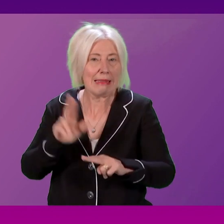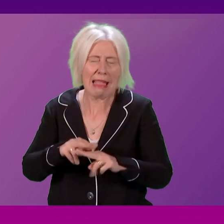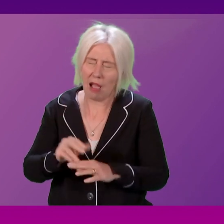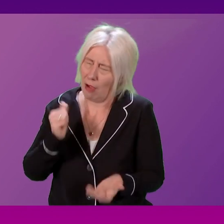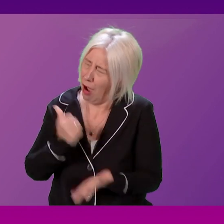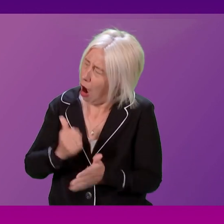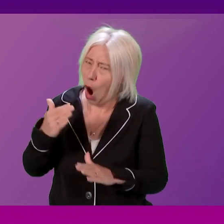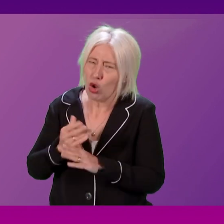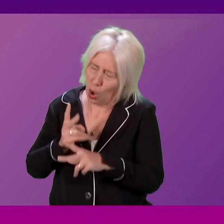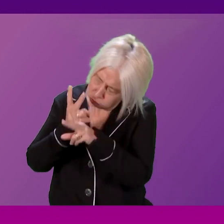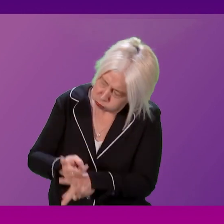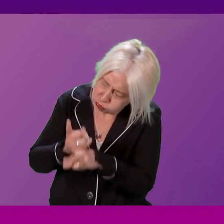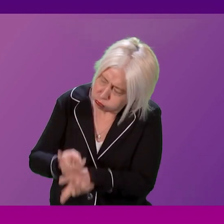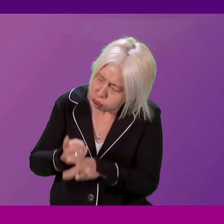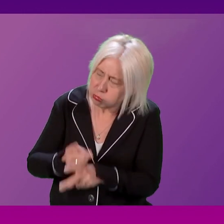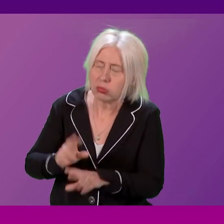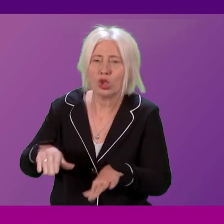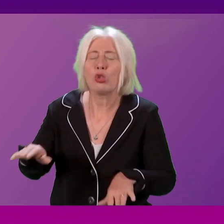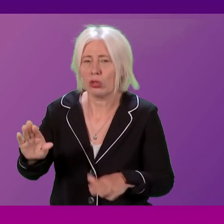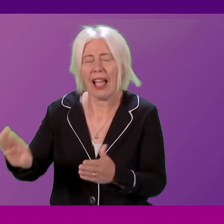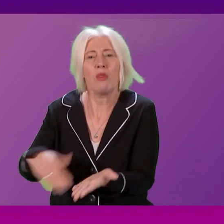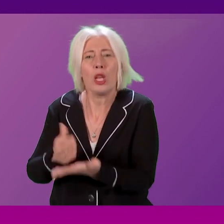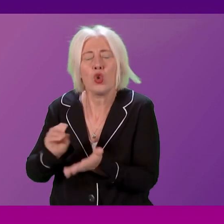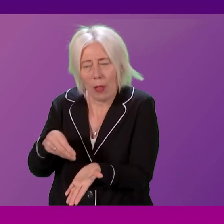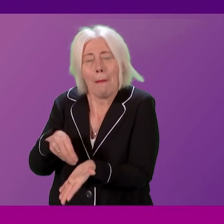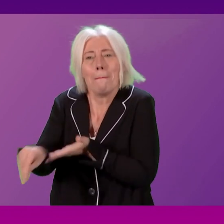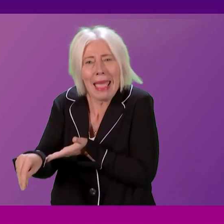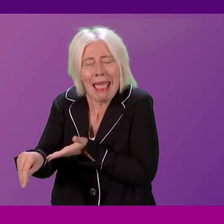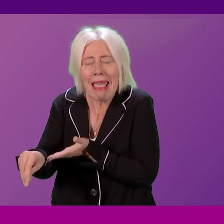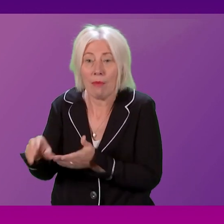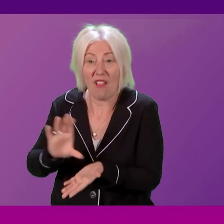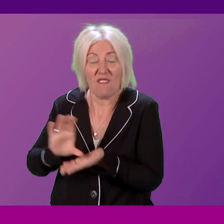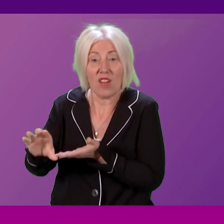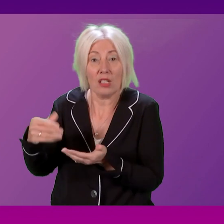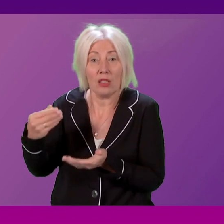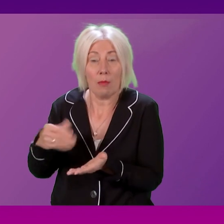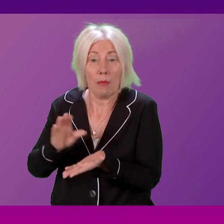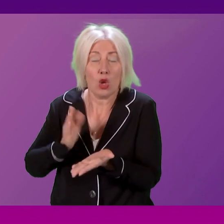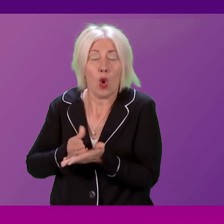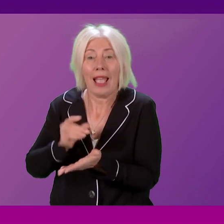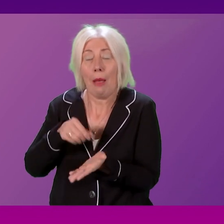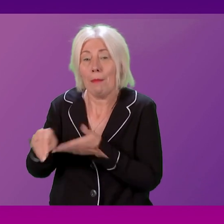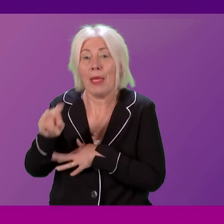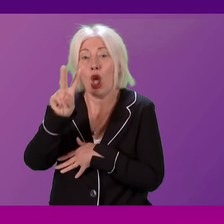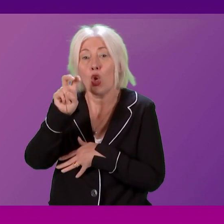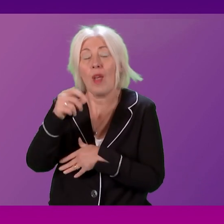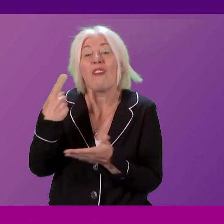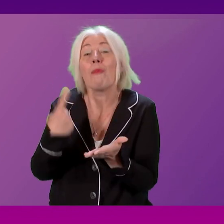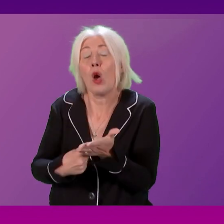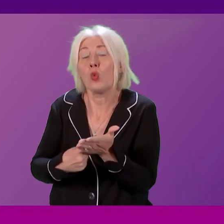job in terms of providing that childcare, I will ensure that the funds are available to pay them £12 an hour within the PVI sector.